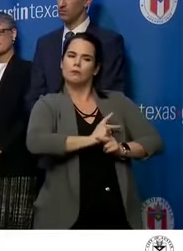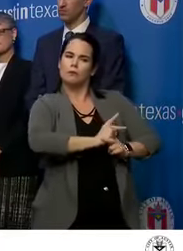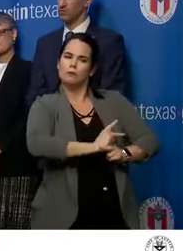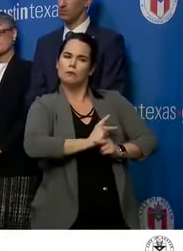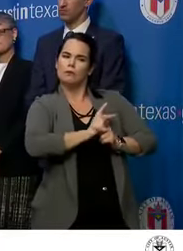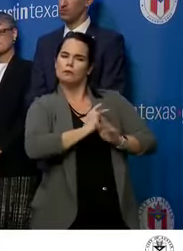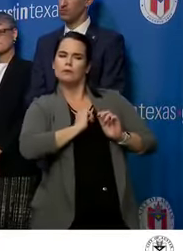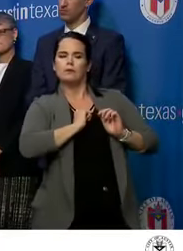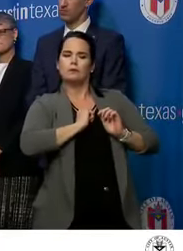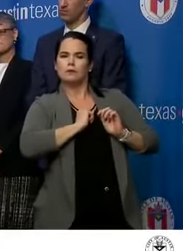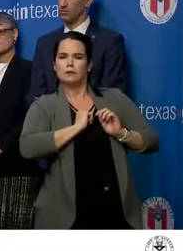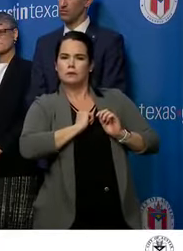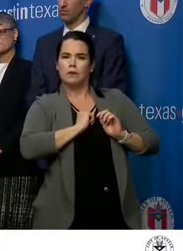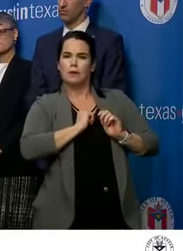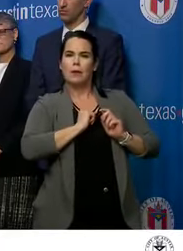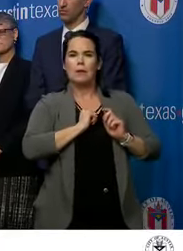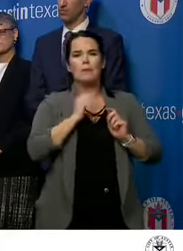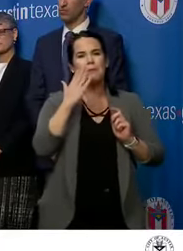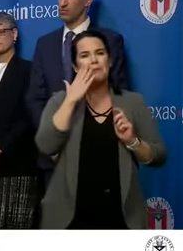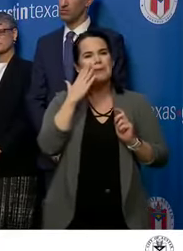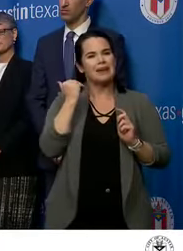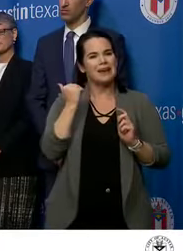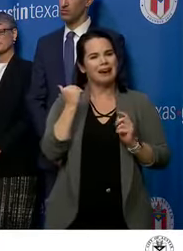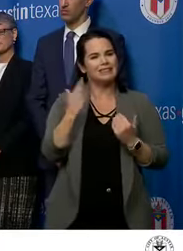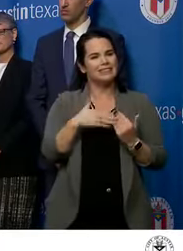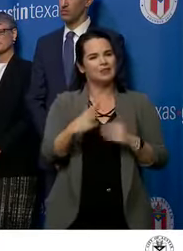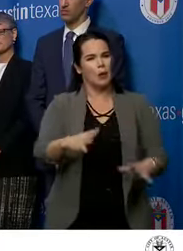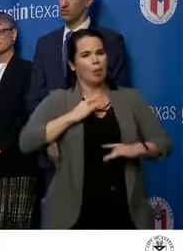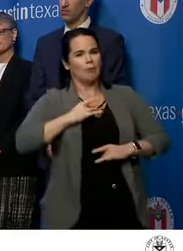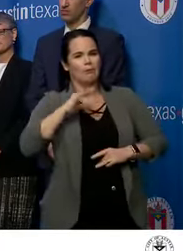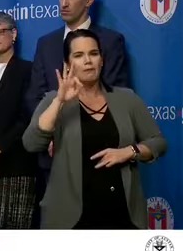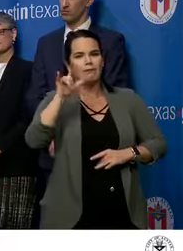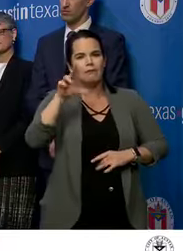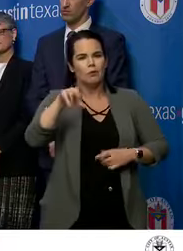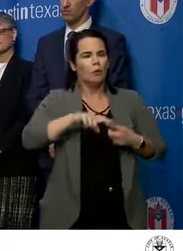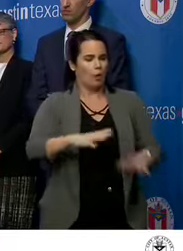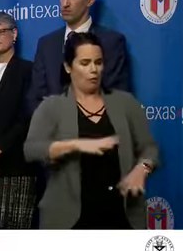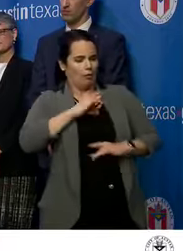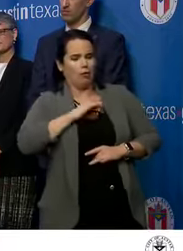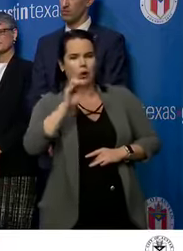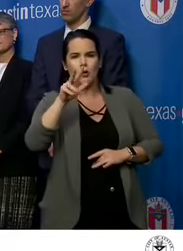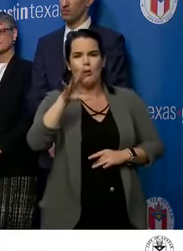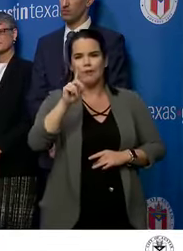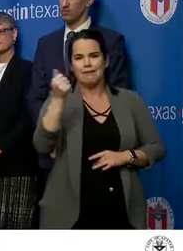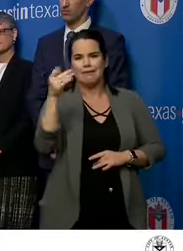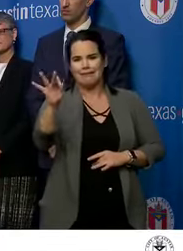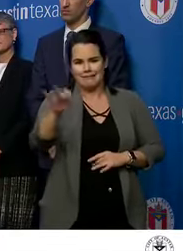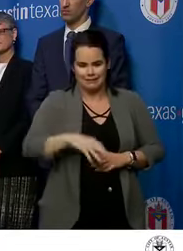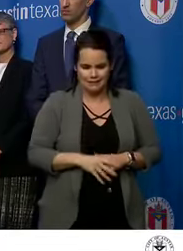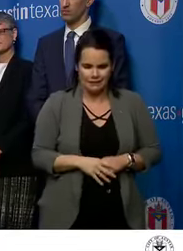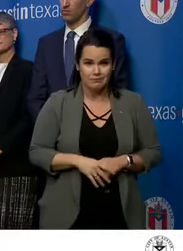others due to the risk of influenza and COVID-19 now and into the future.